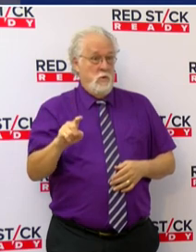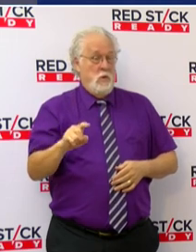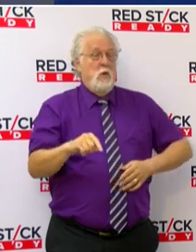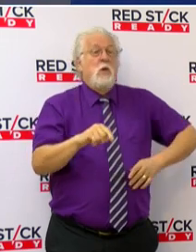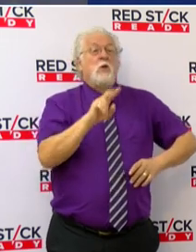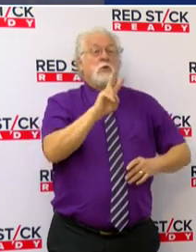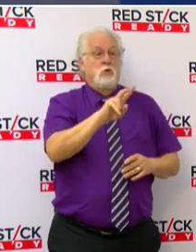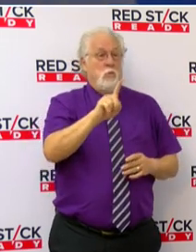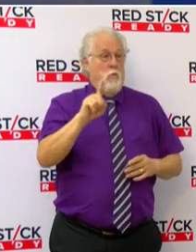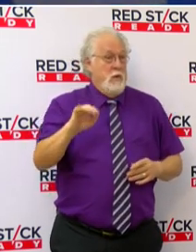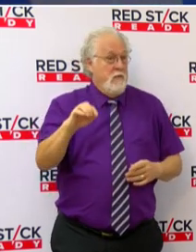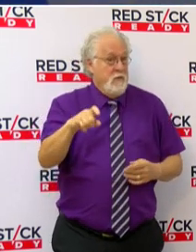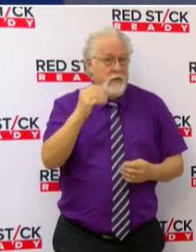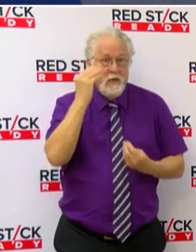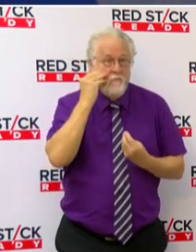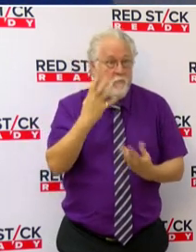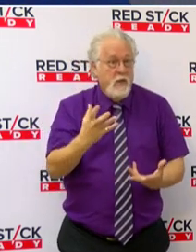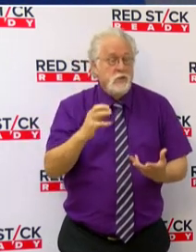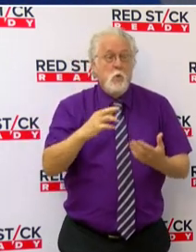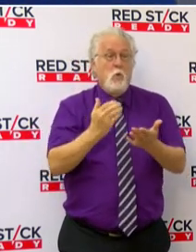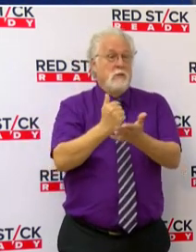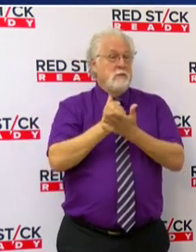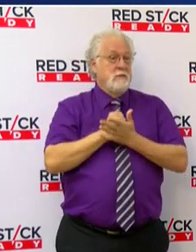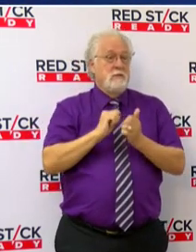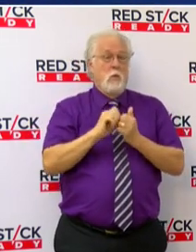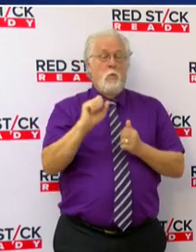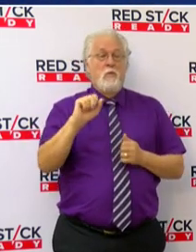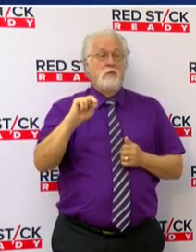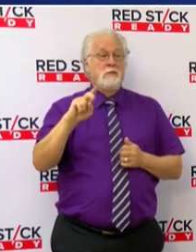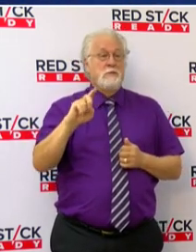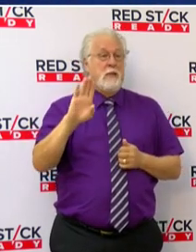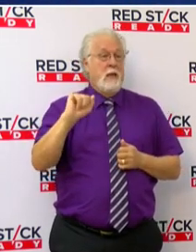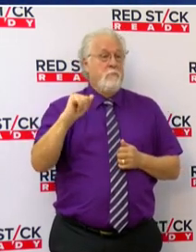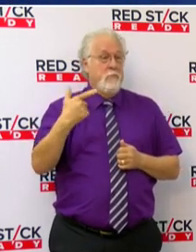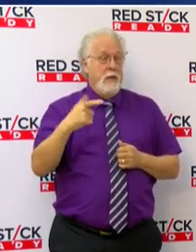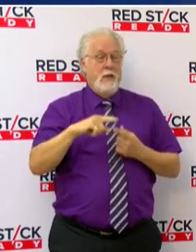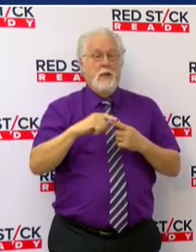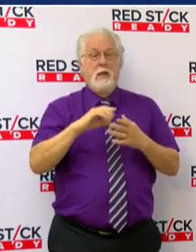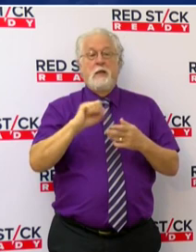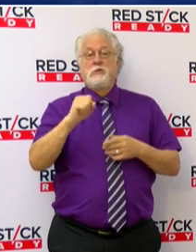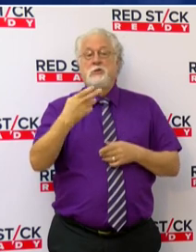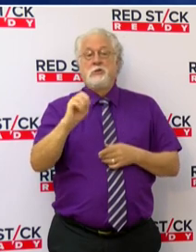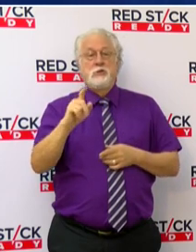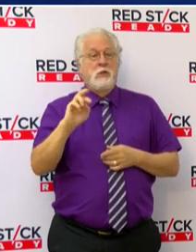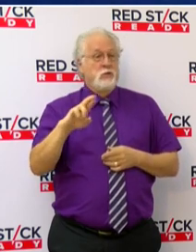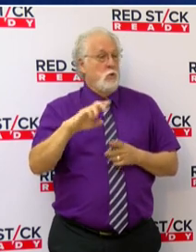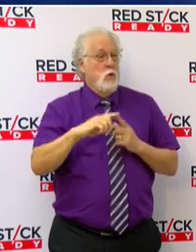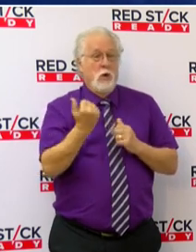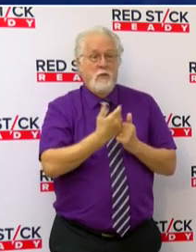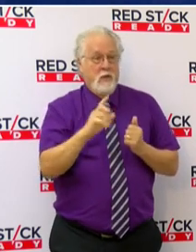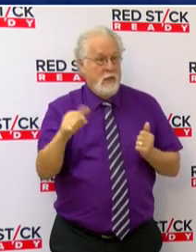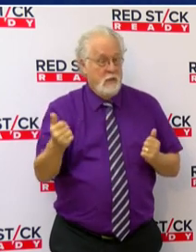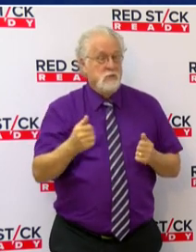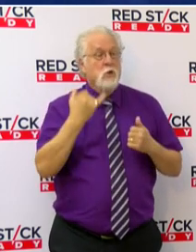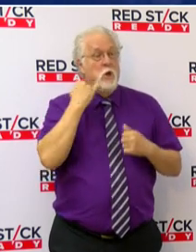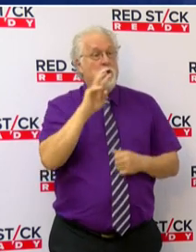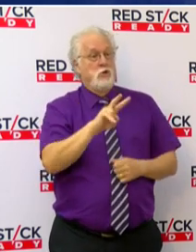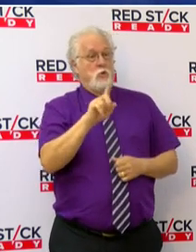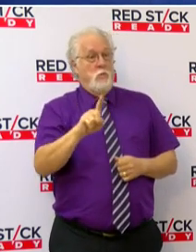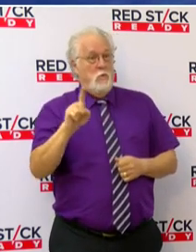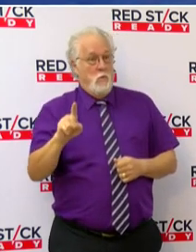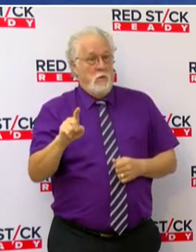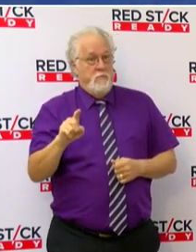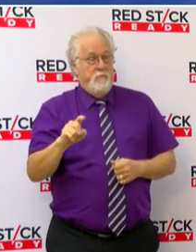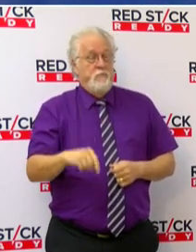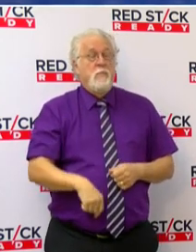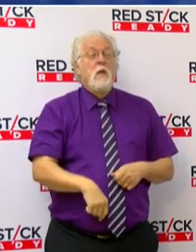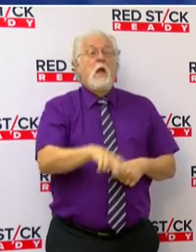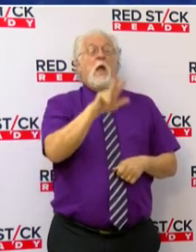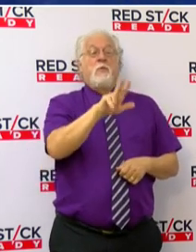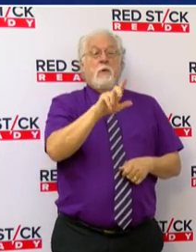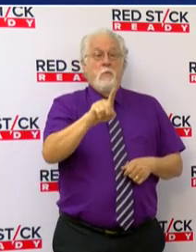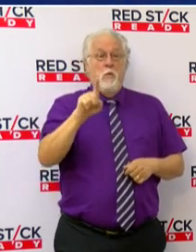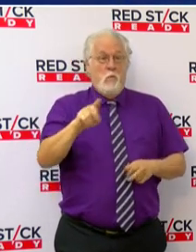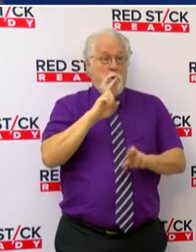311